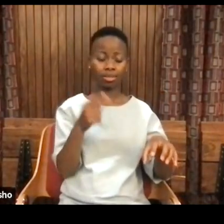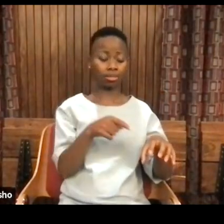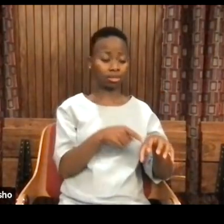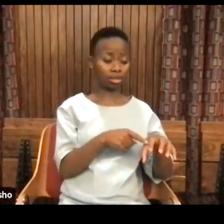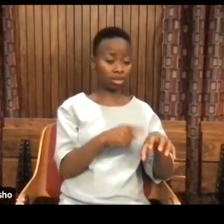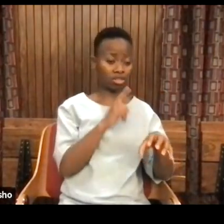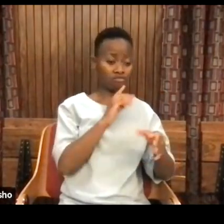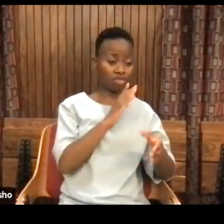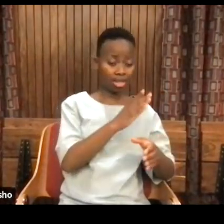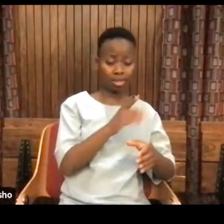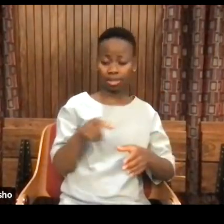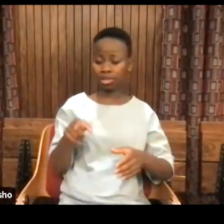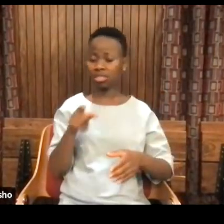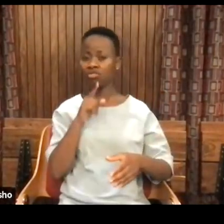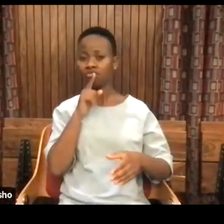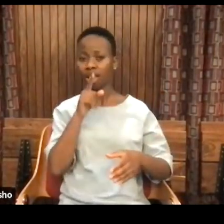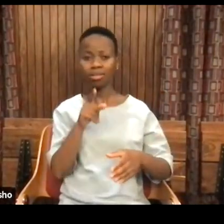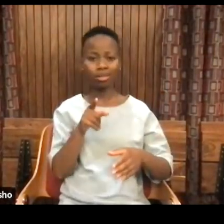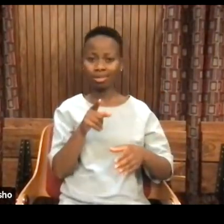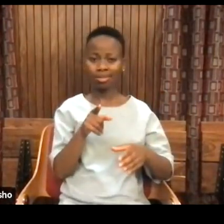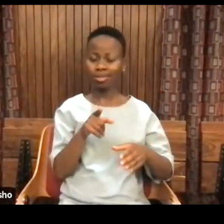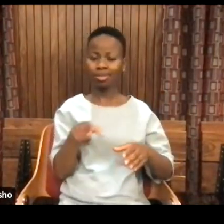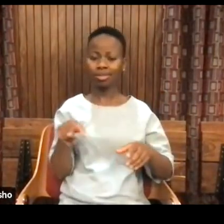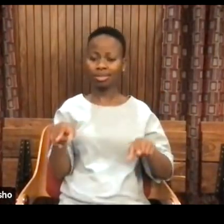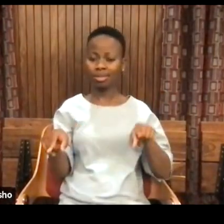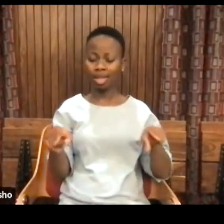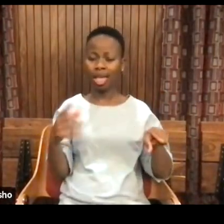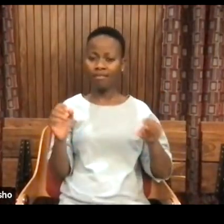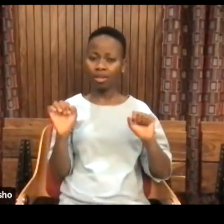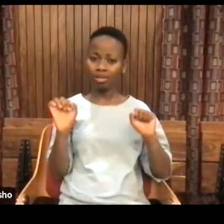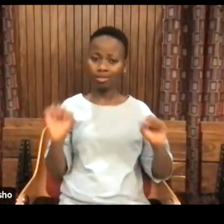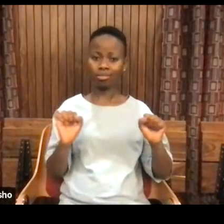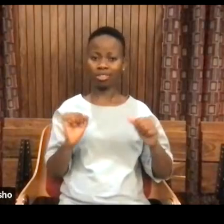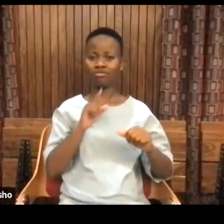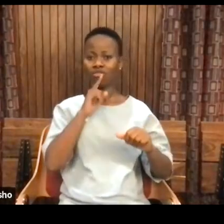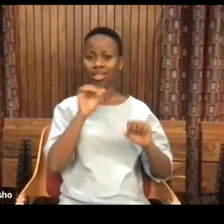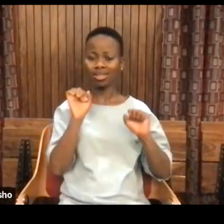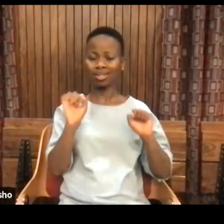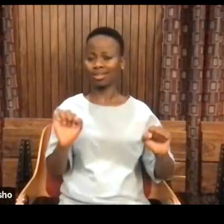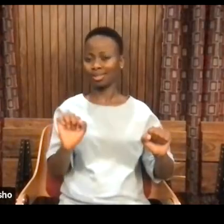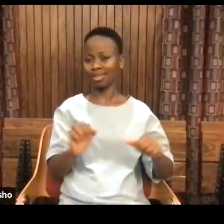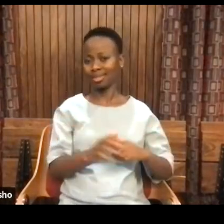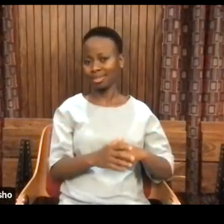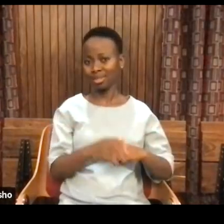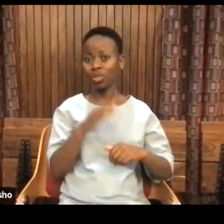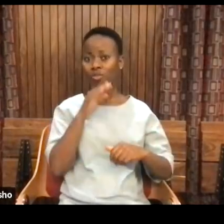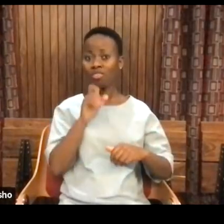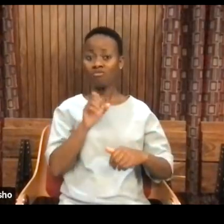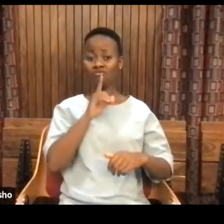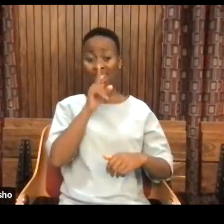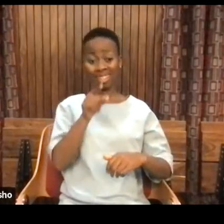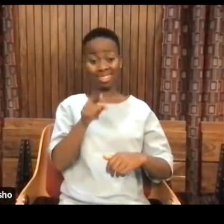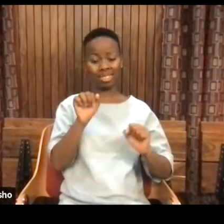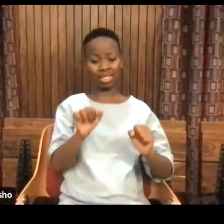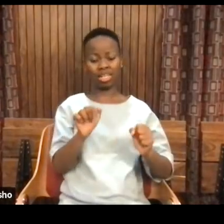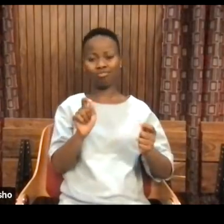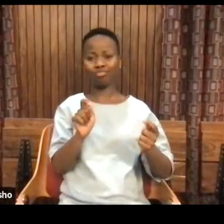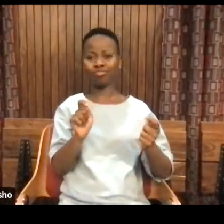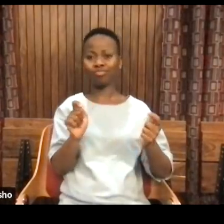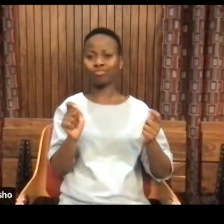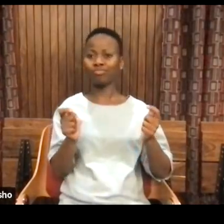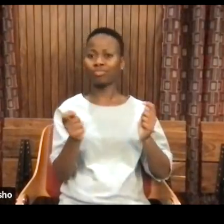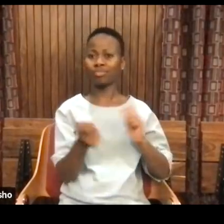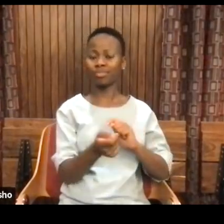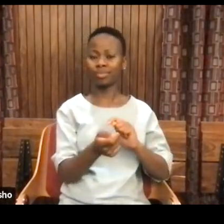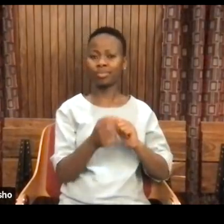reality. Disciplines relate to reality, which means that they could be transformed. So part